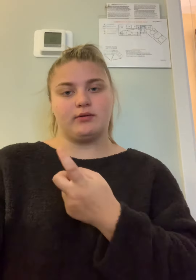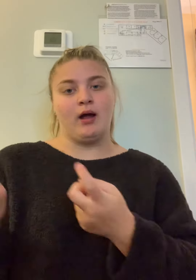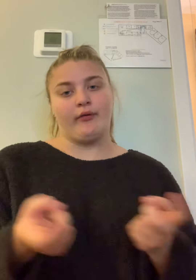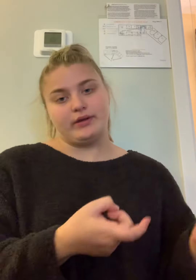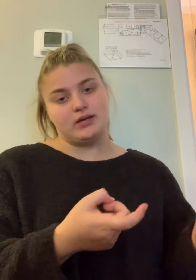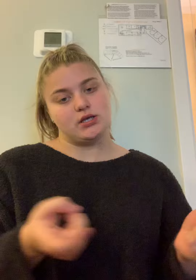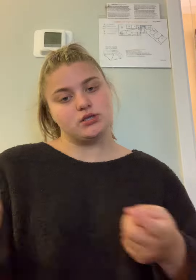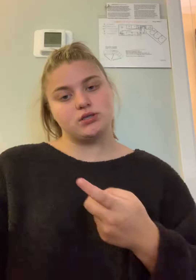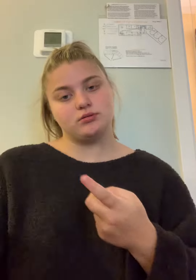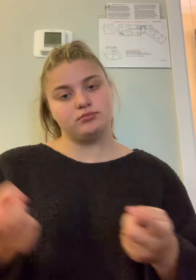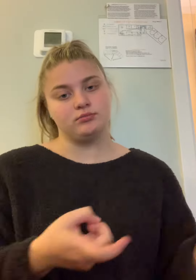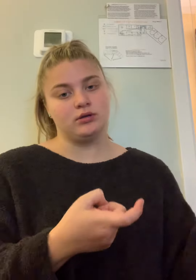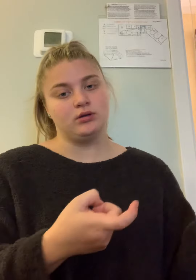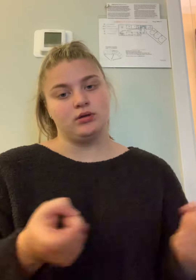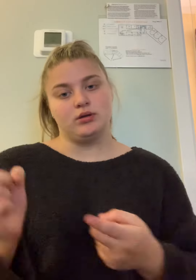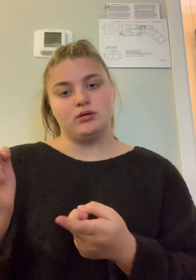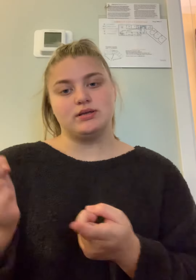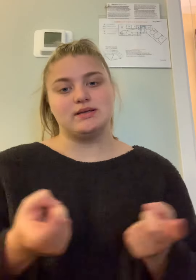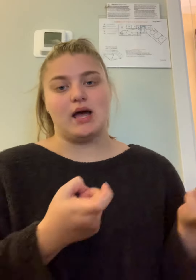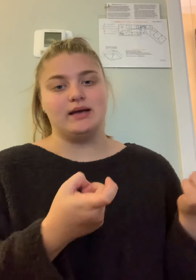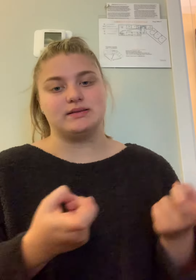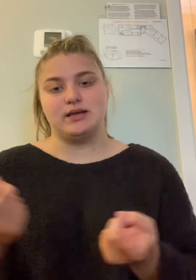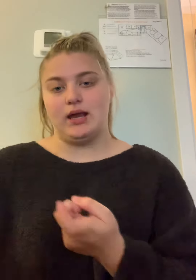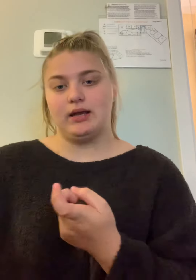around like this. This is ice skating.